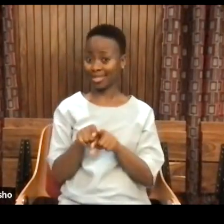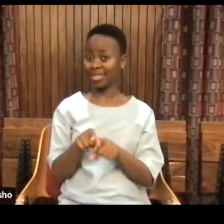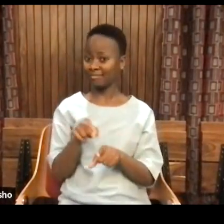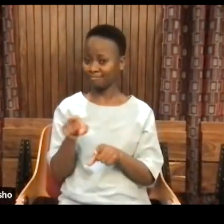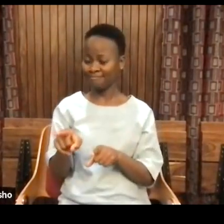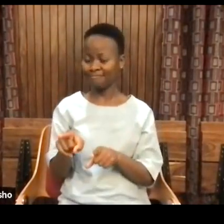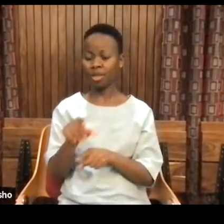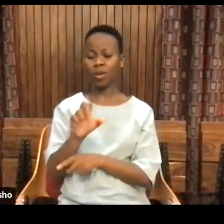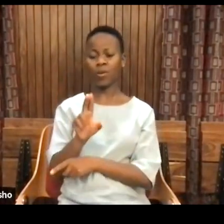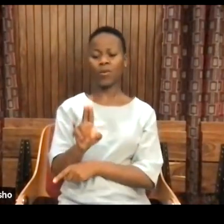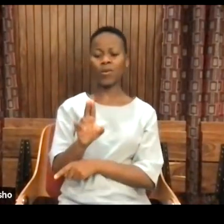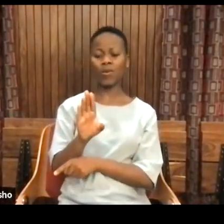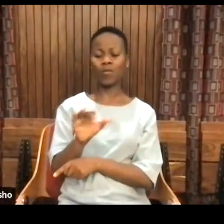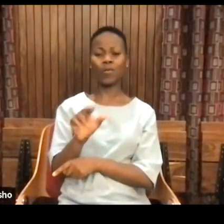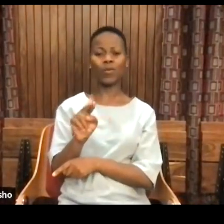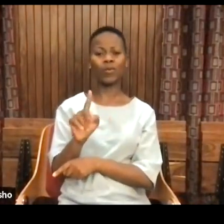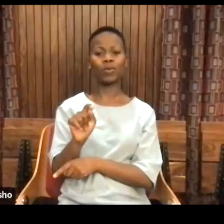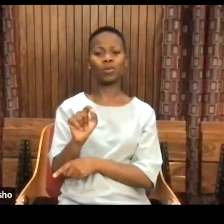Umutu Project.